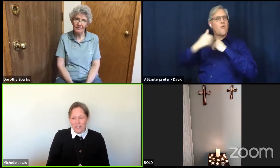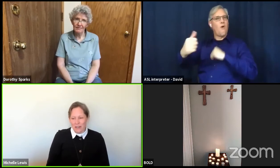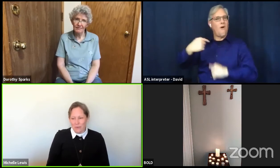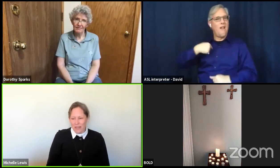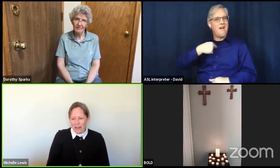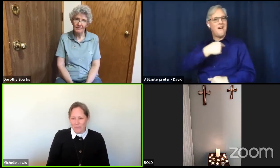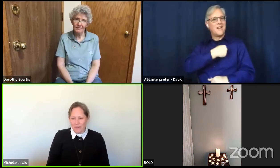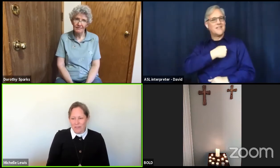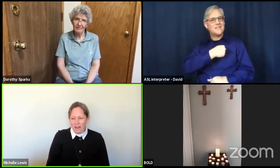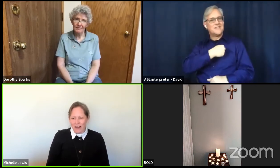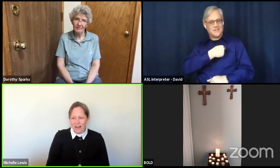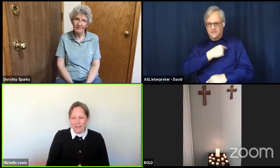we have with god